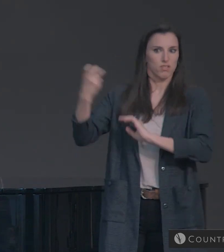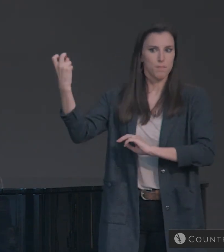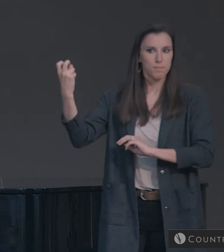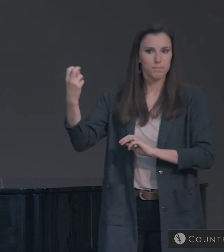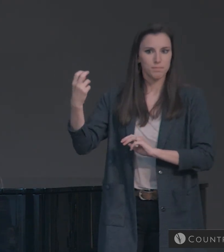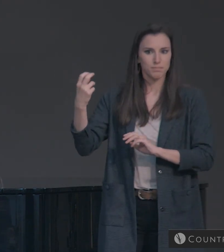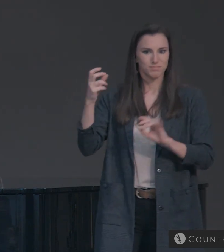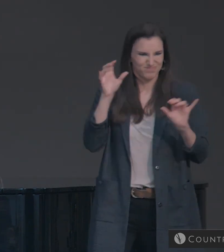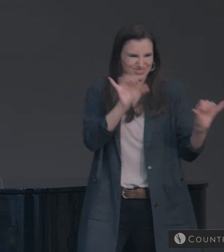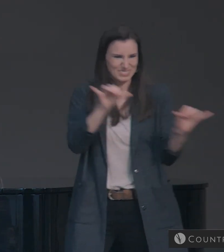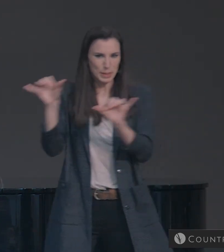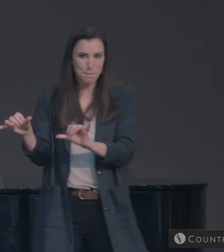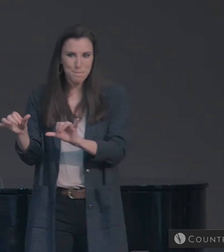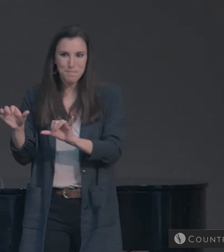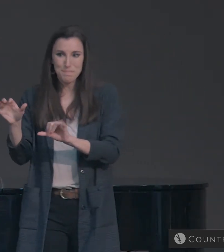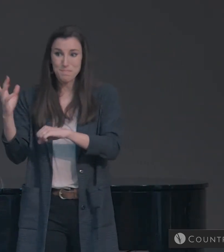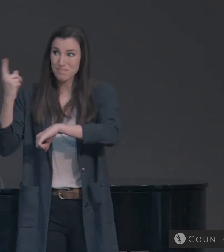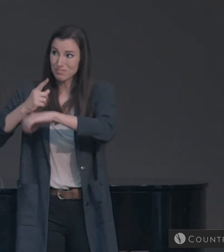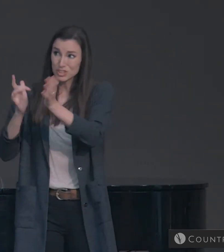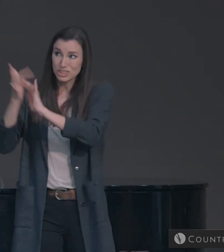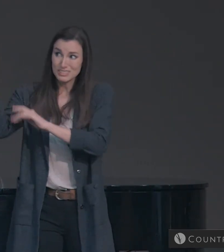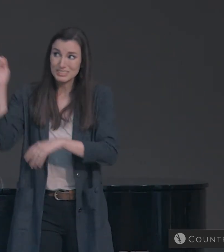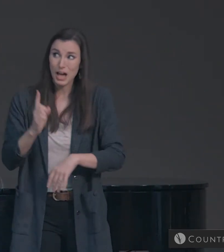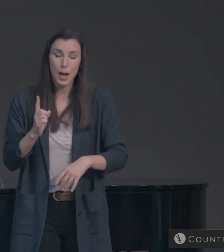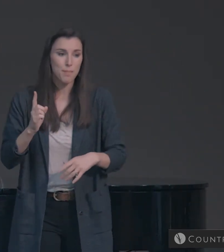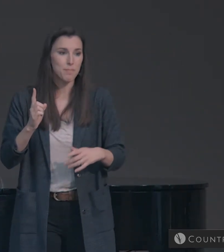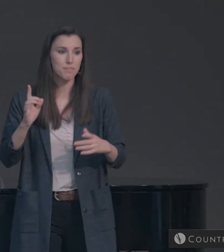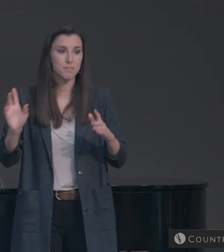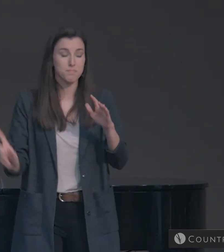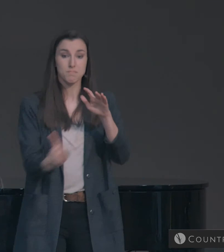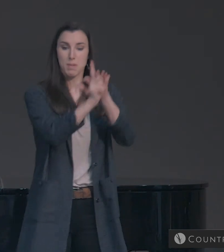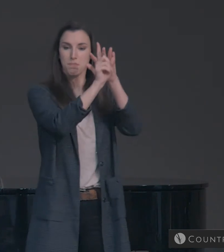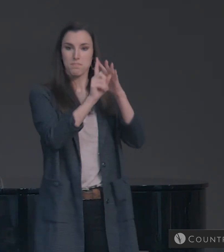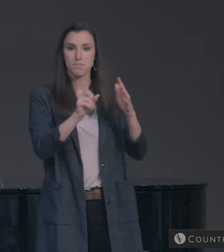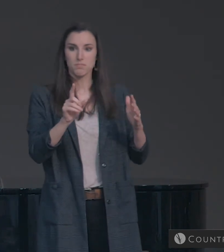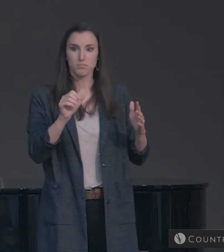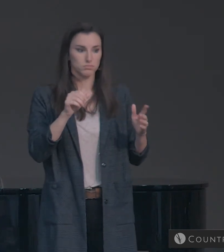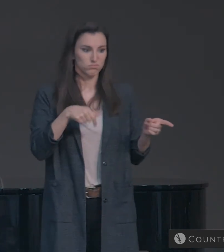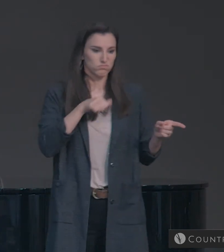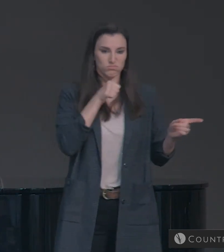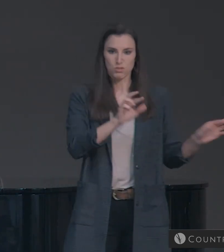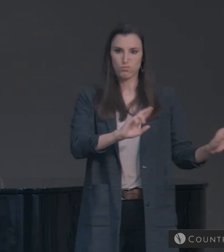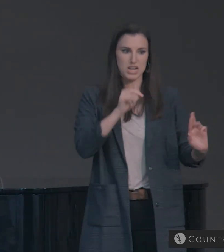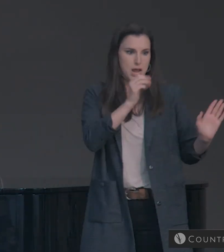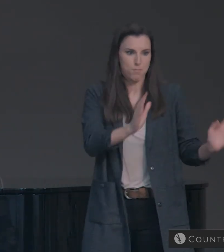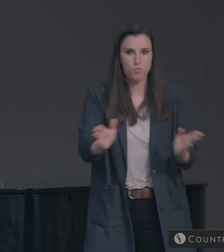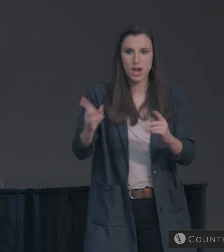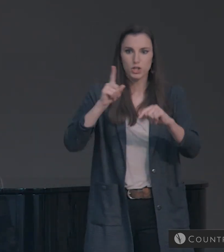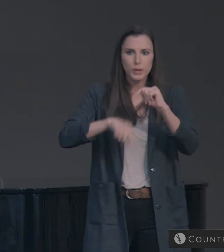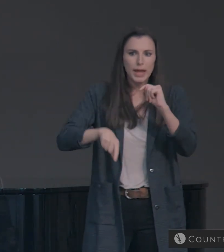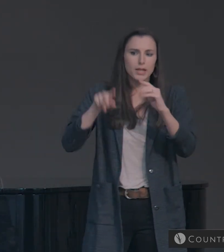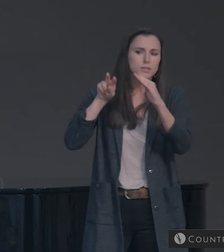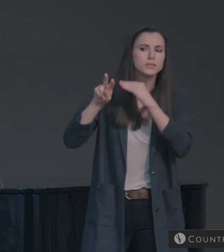And the day of the Lord will be just like that. will be an absolutely unpredictable surprise.